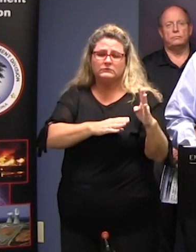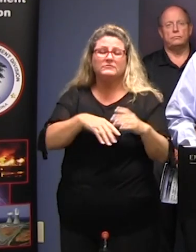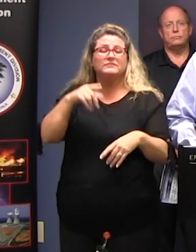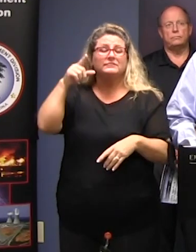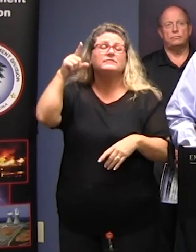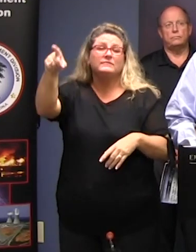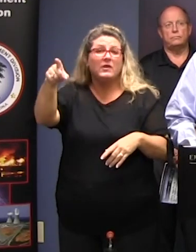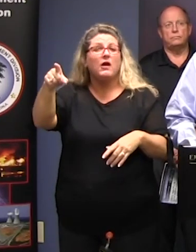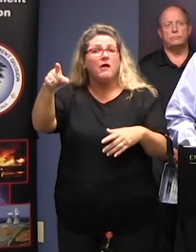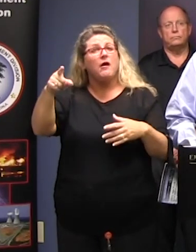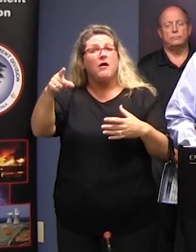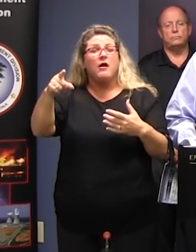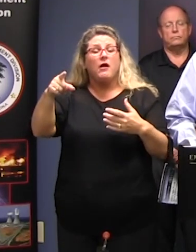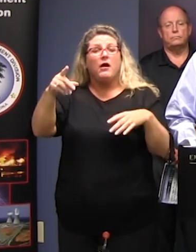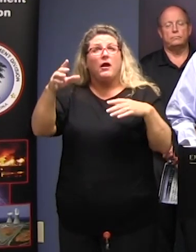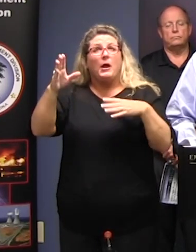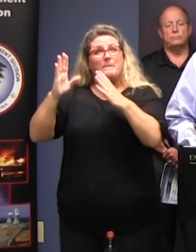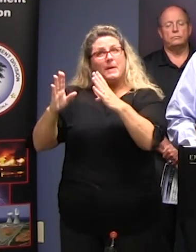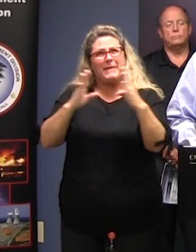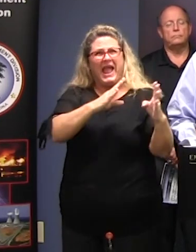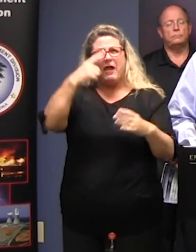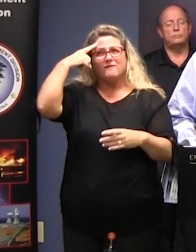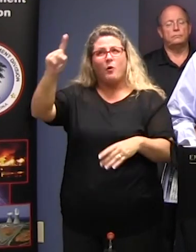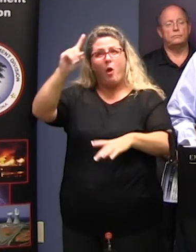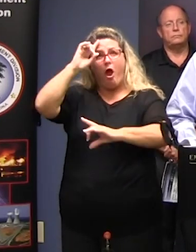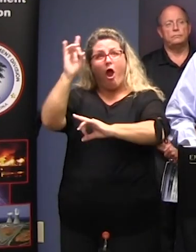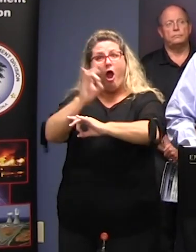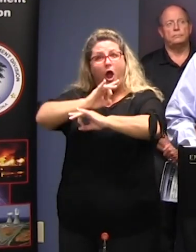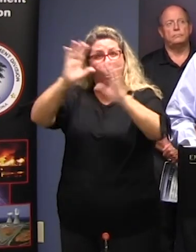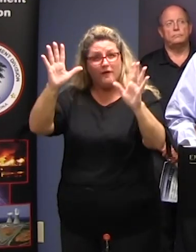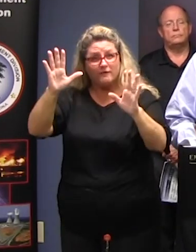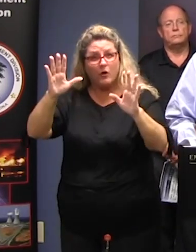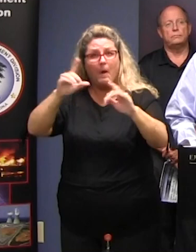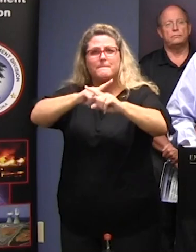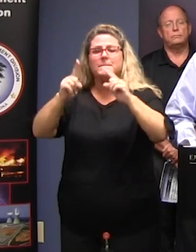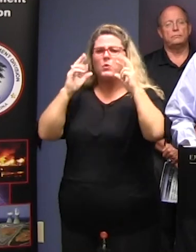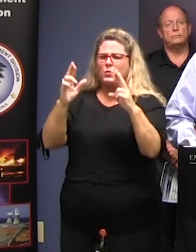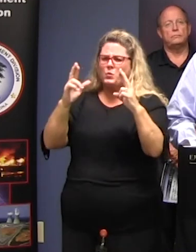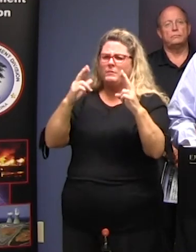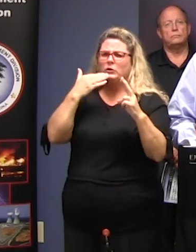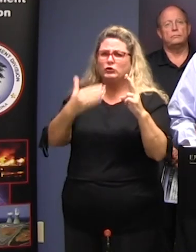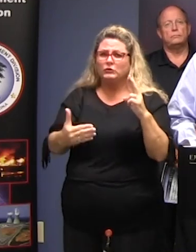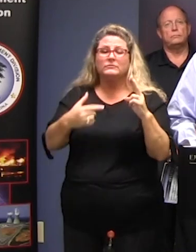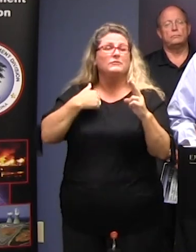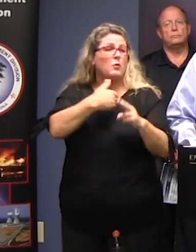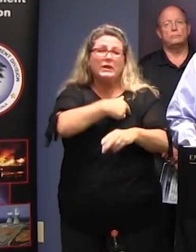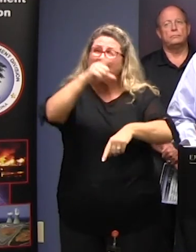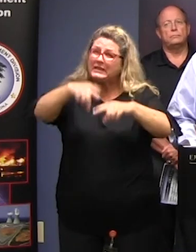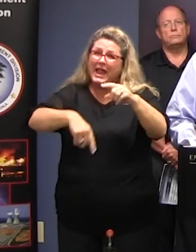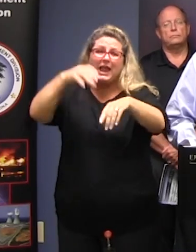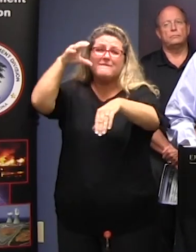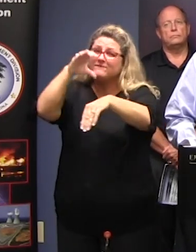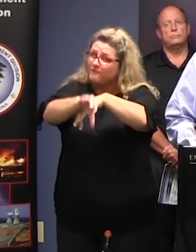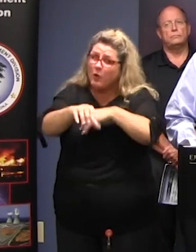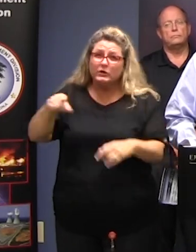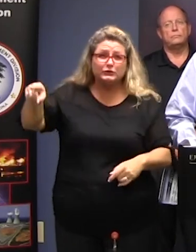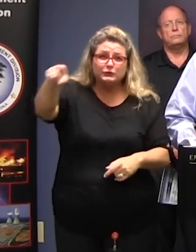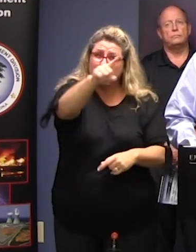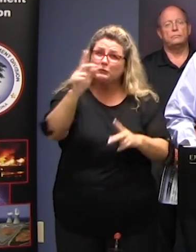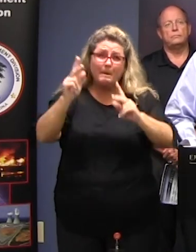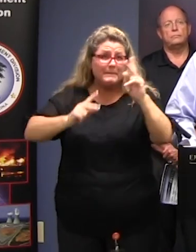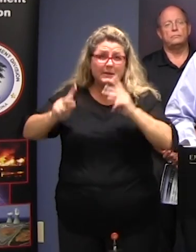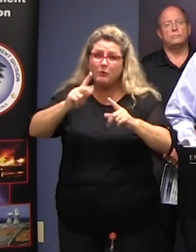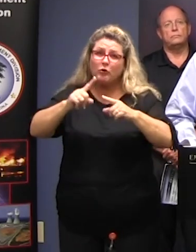hoping for the best What we cannot force anyone to do is we cannot force the citizens to also